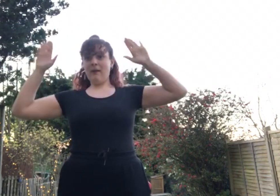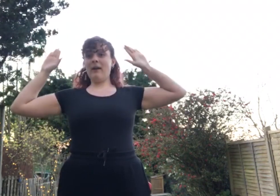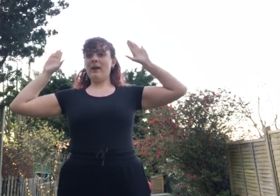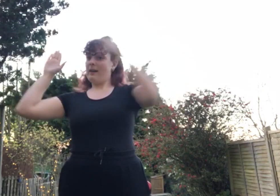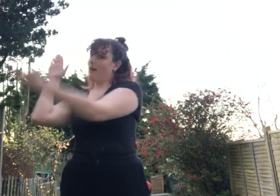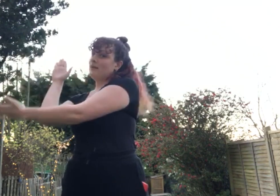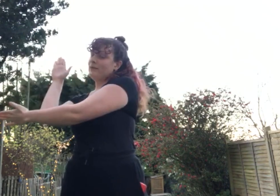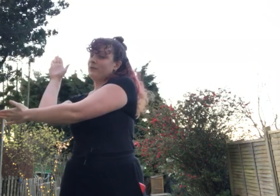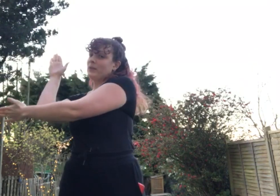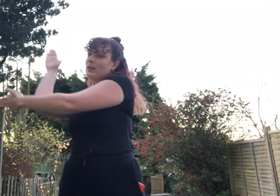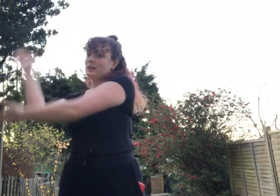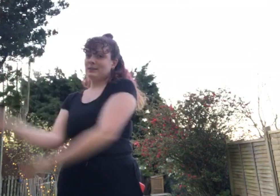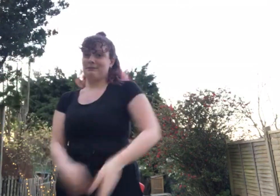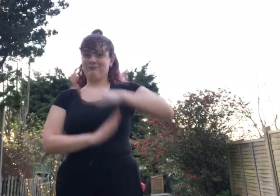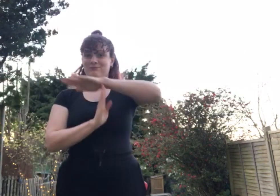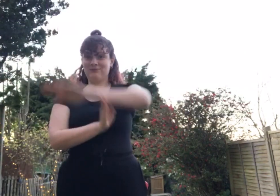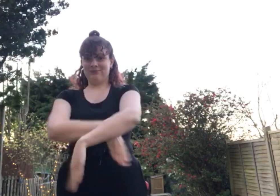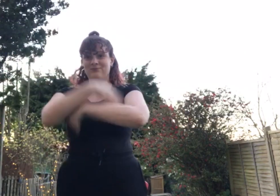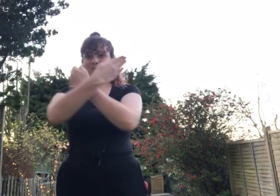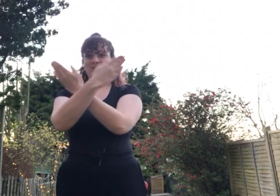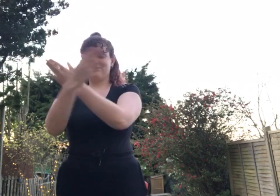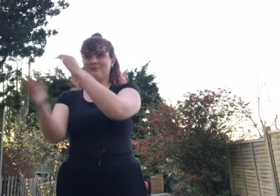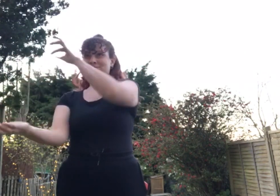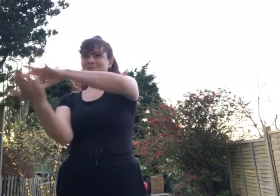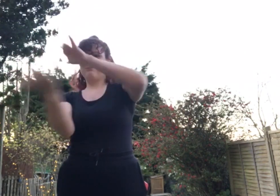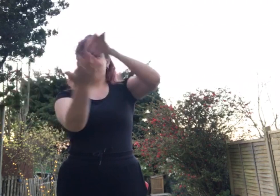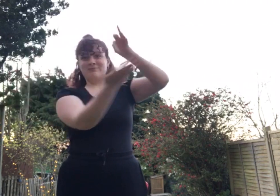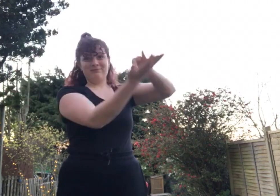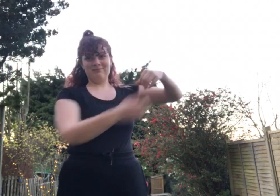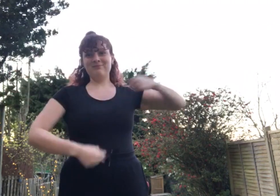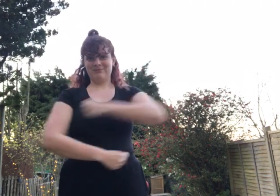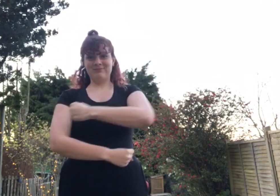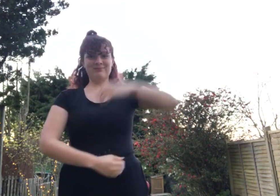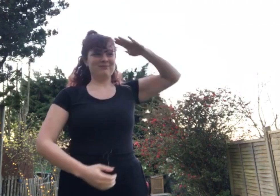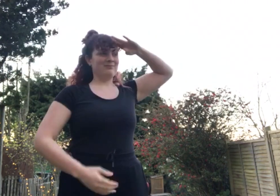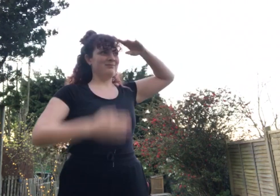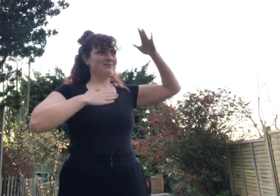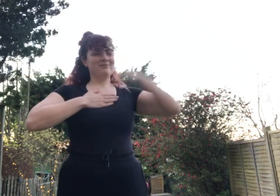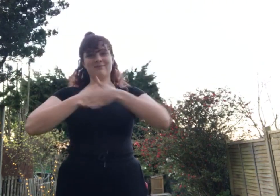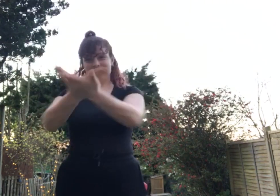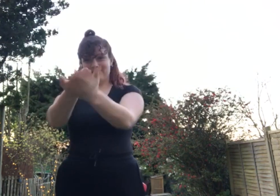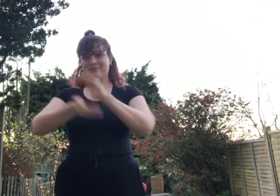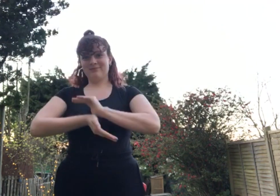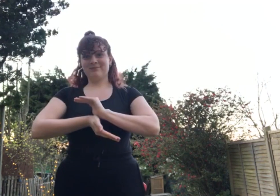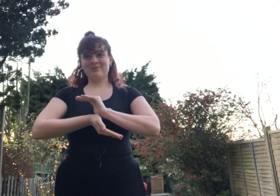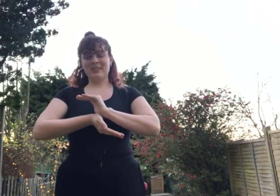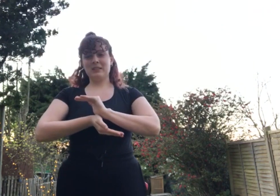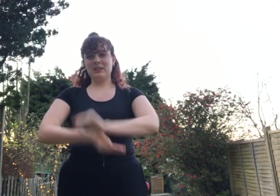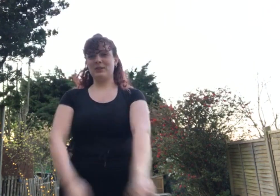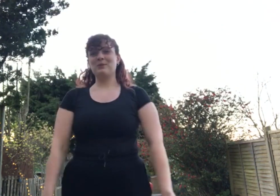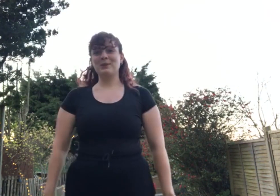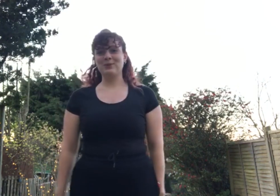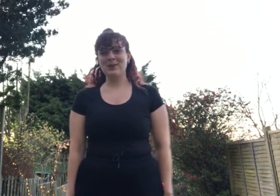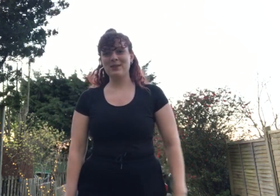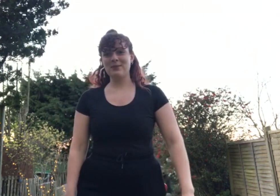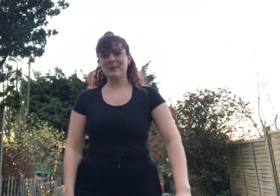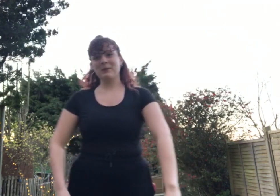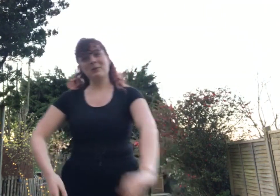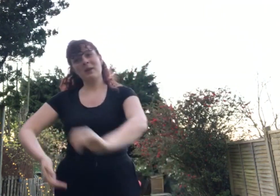I, L. I, S, T, I, C, C, I, E, L, D. O, C, I, O, U, S. I'm to do that really fast. Here we go.